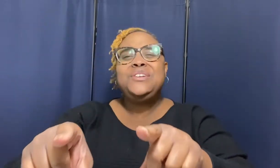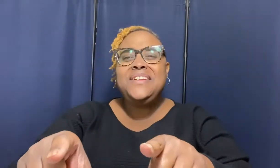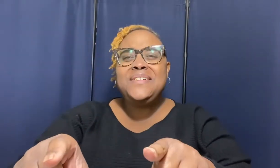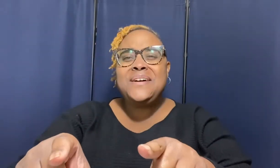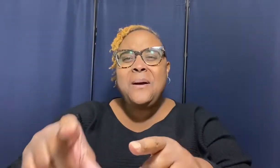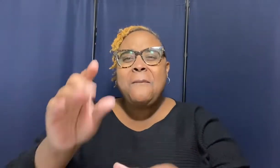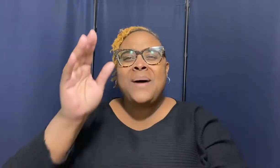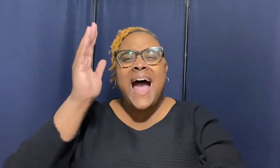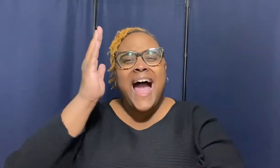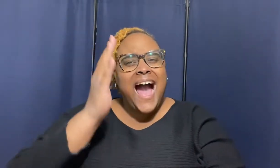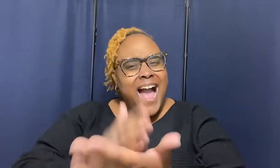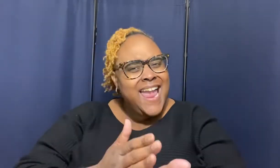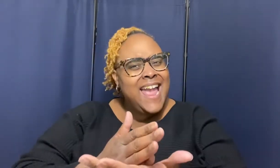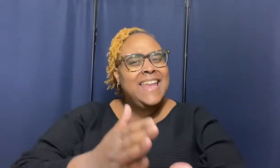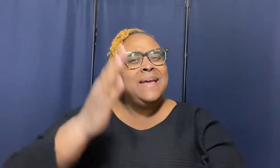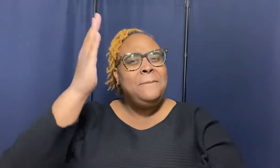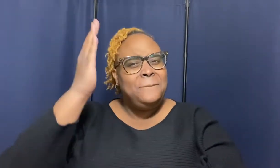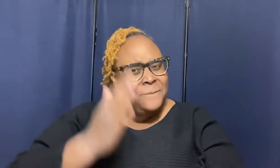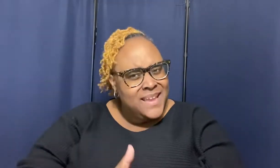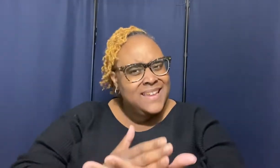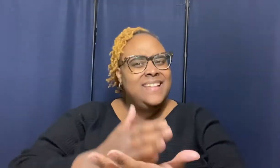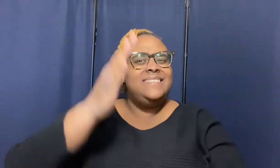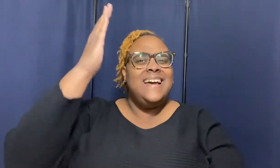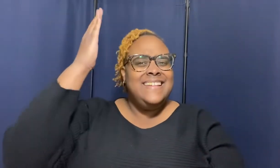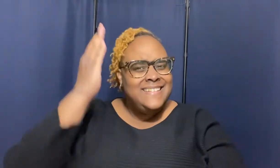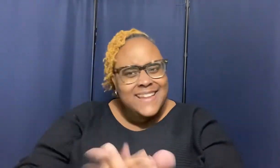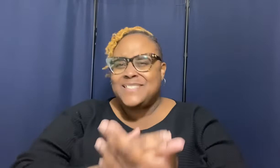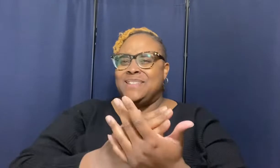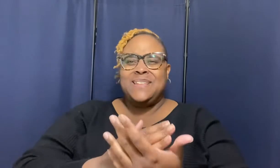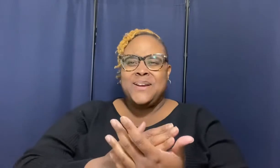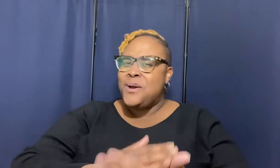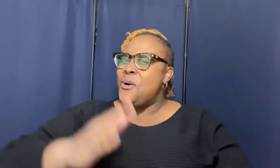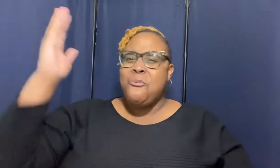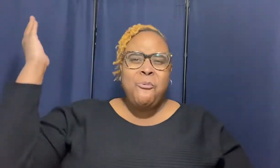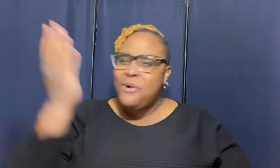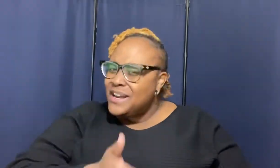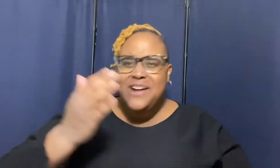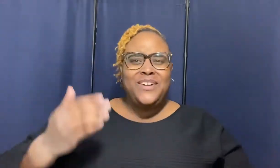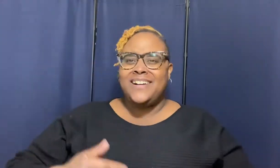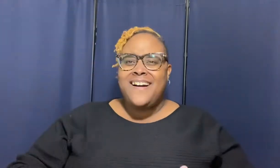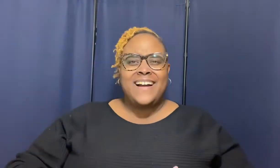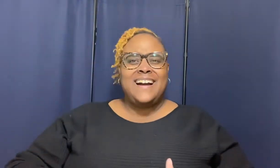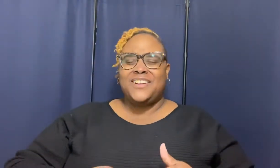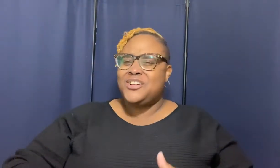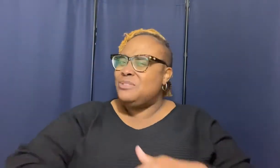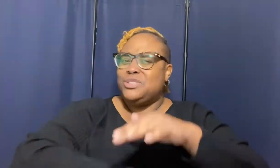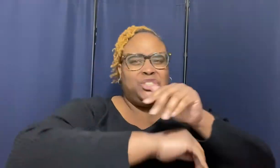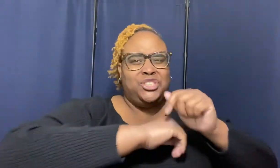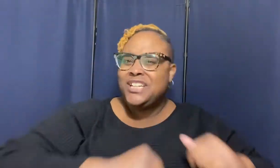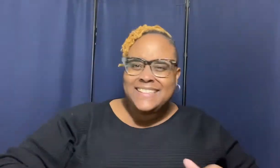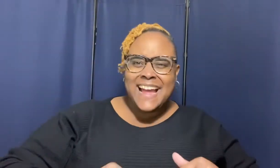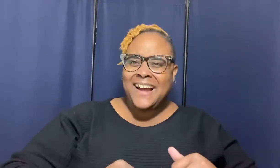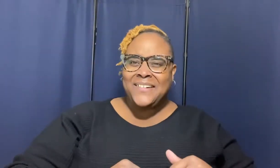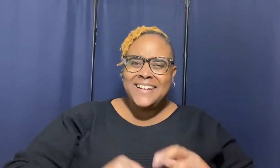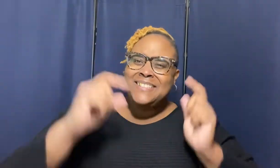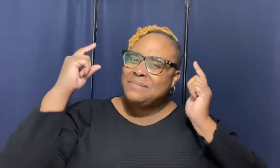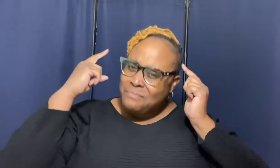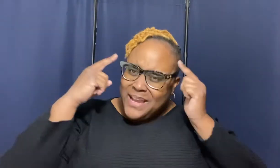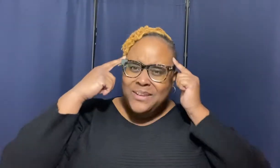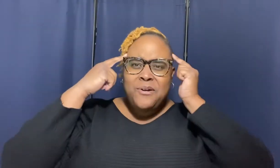you by any means necessary whatever god gotta come and shut down to make your